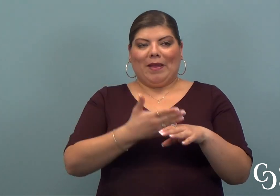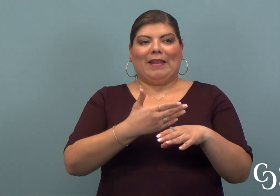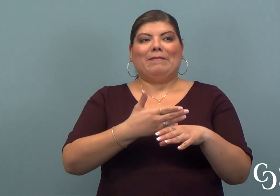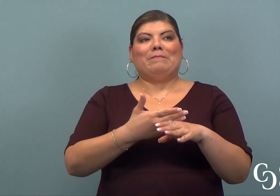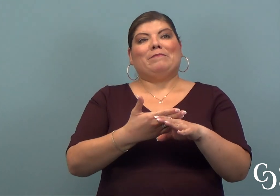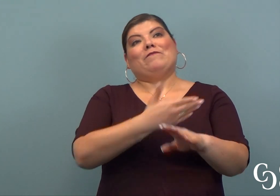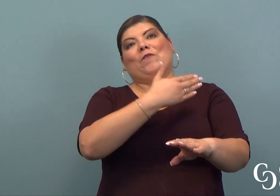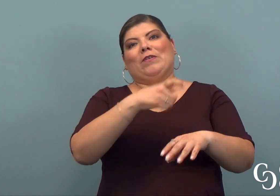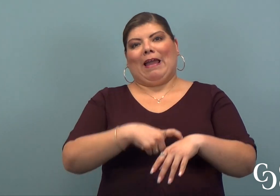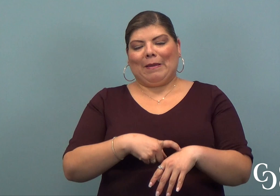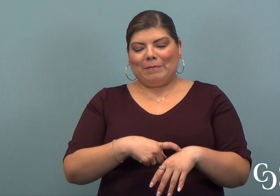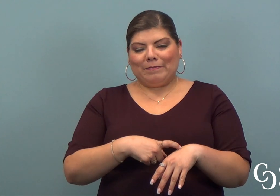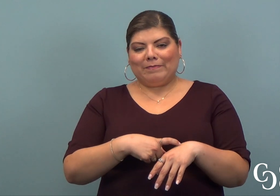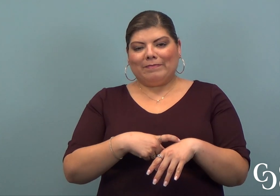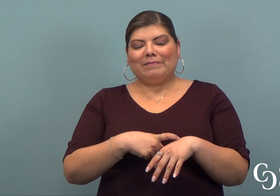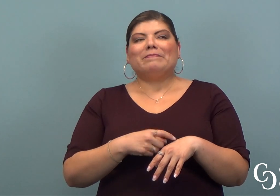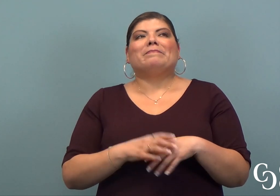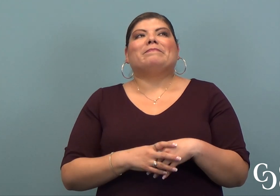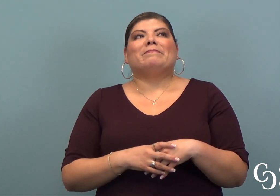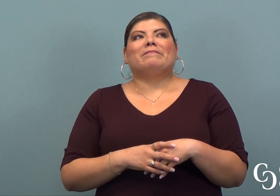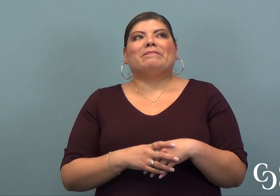Squared. you we to figure out to do with a because it's the we and with that. is here, you.